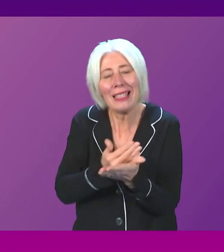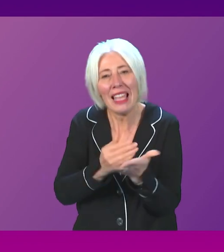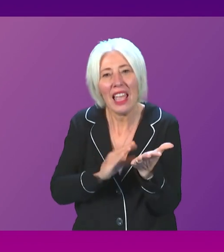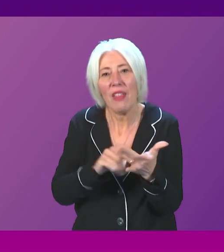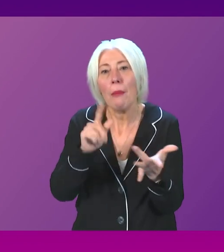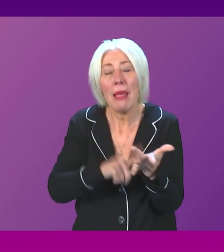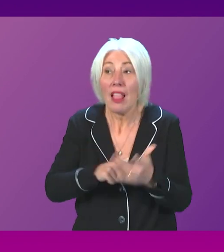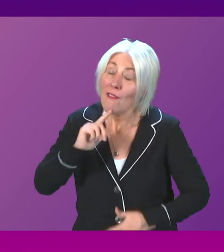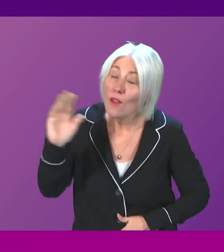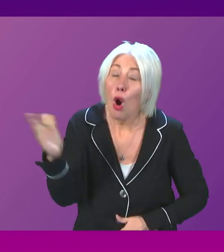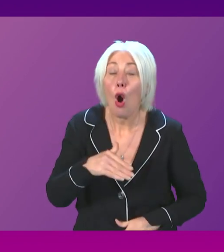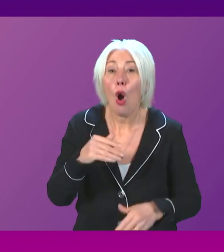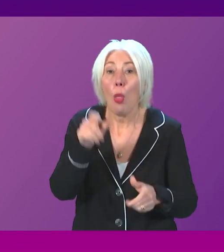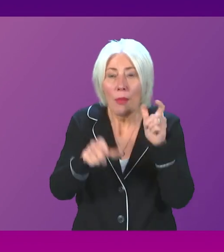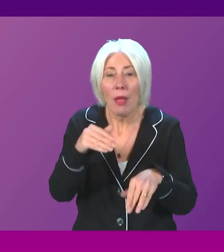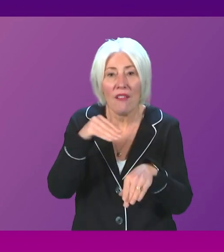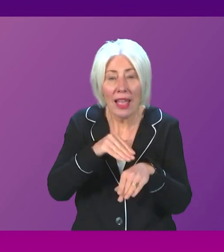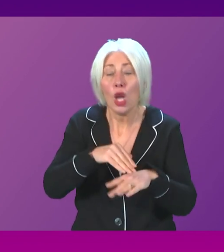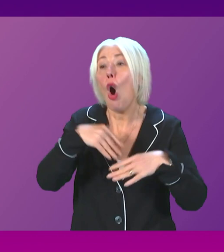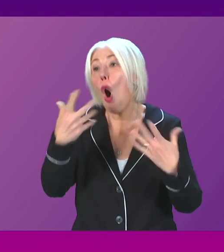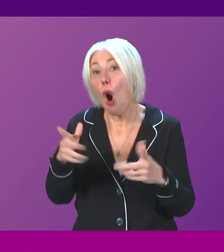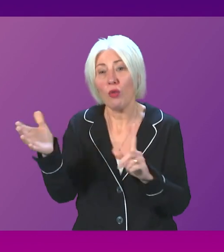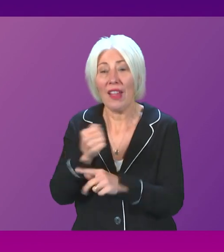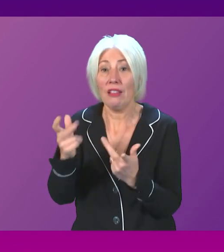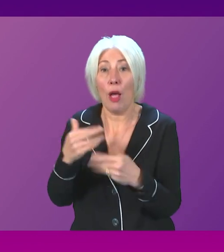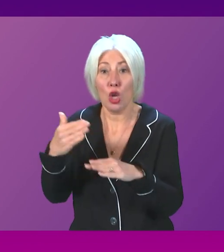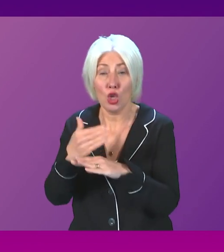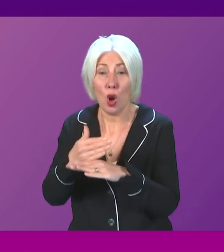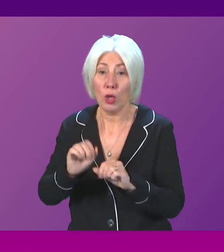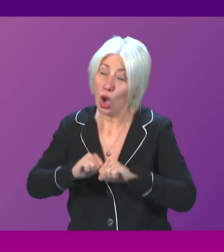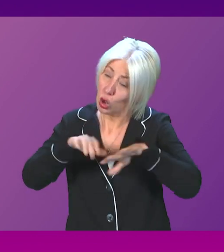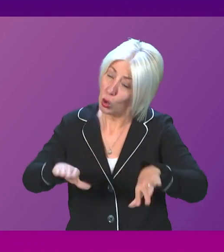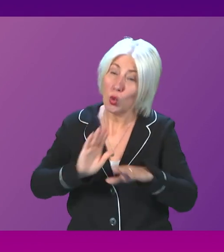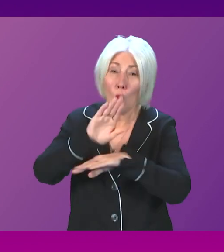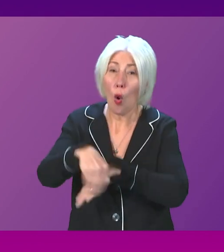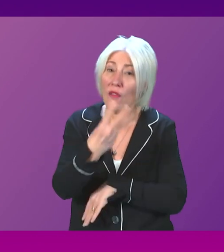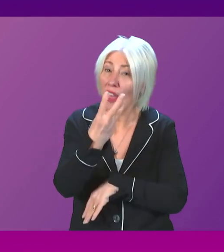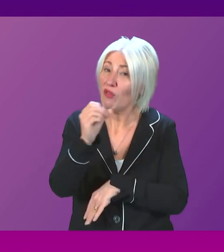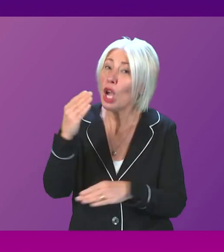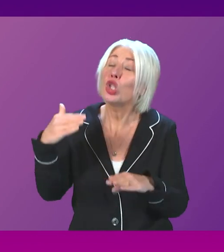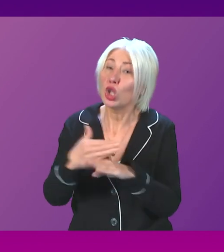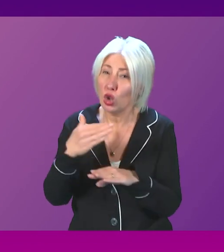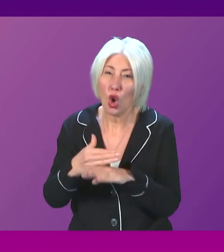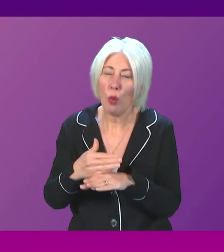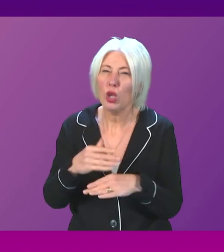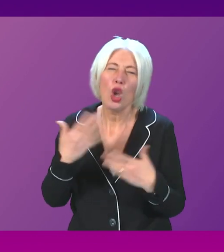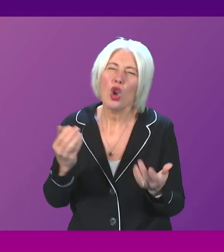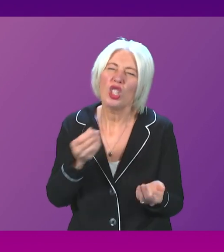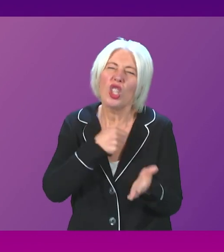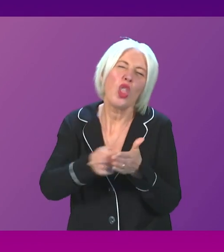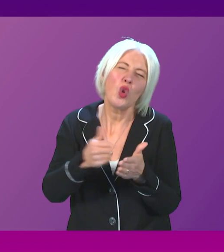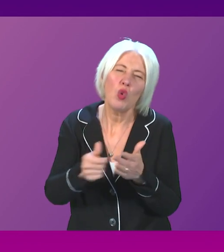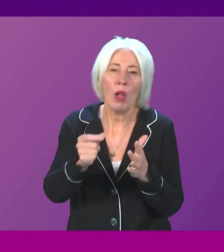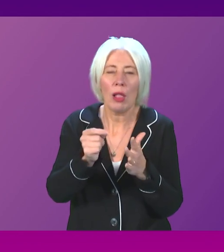or all those affected can find alternative employment? Because the loss of over 300 jobs needs more than the usual pace response.